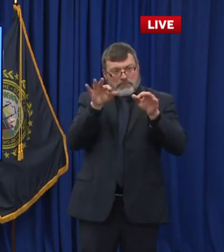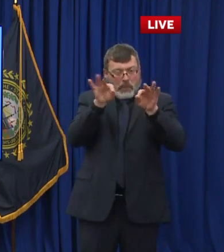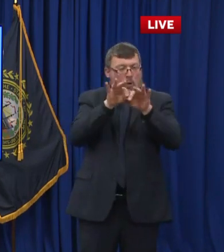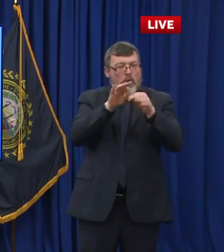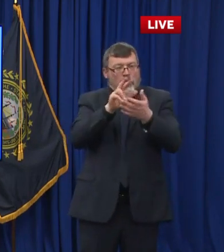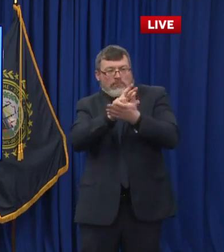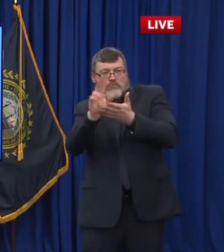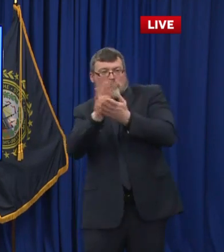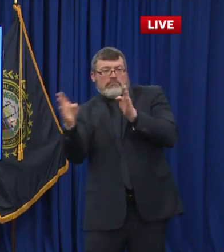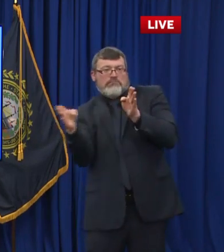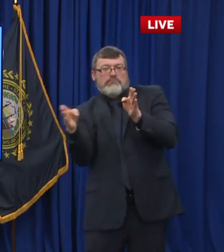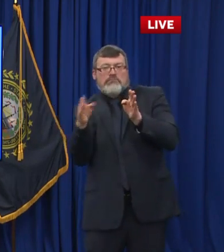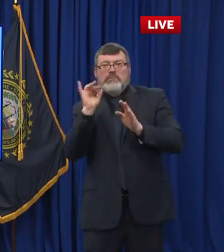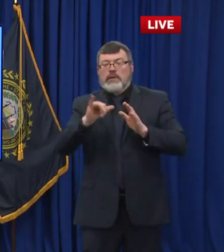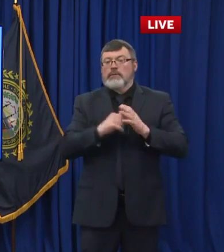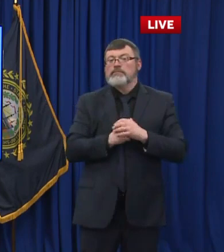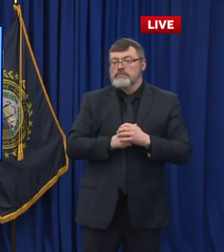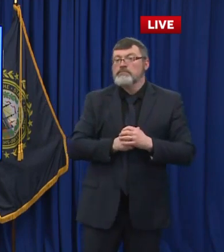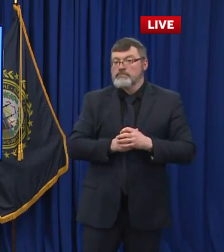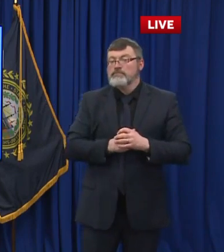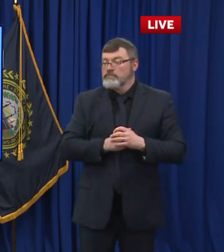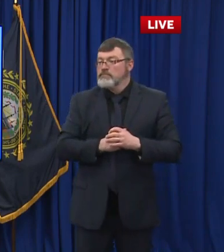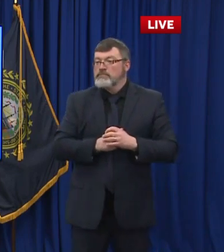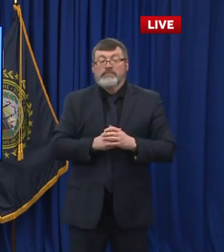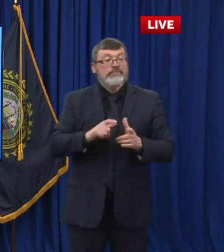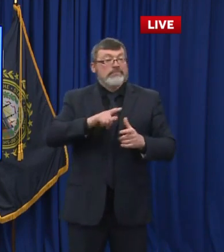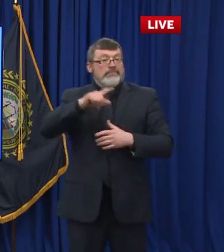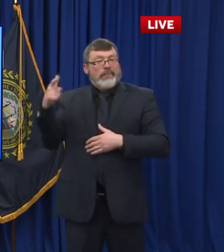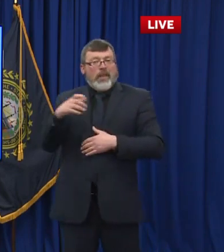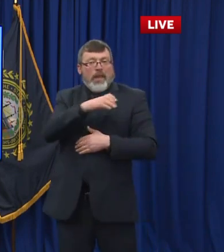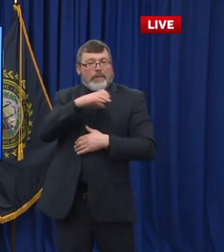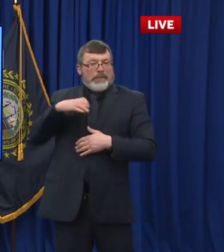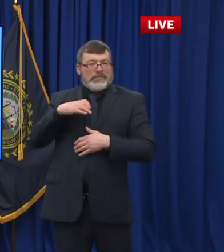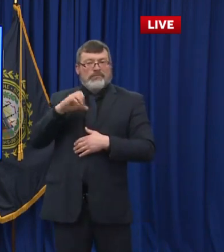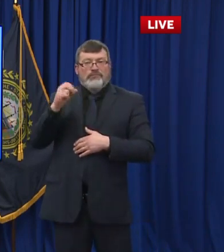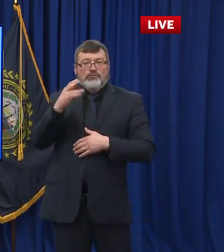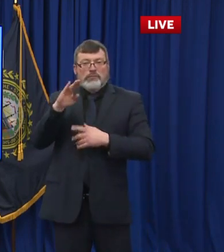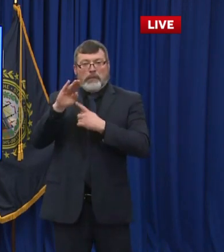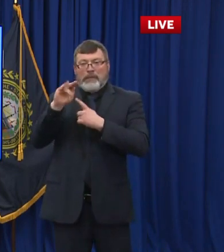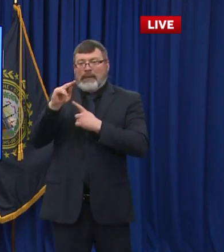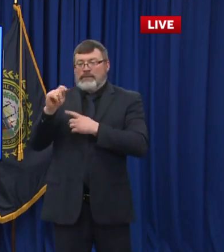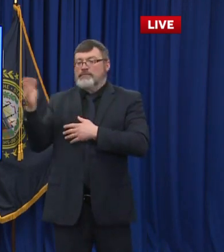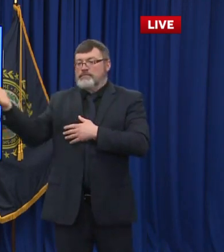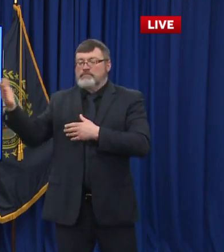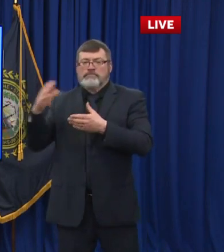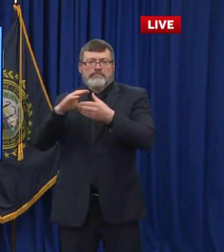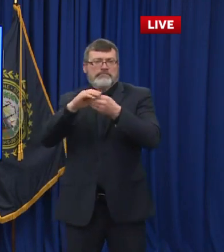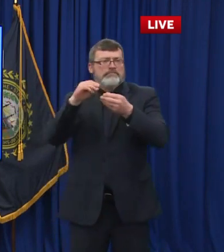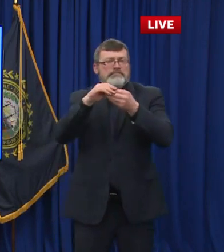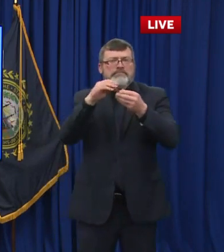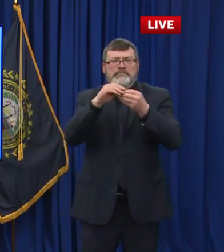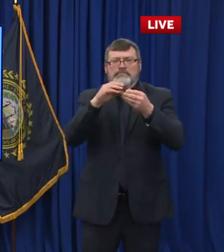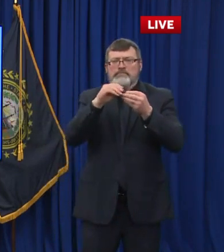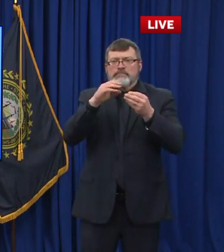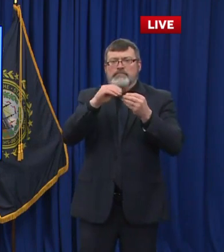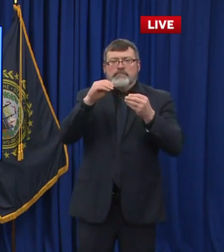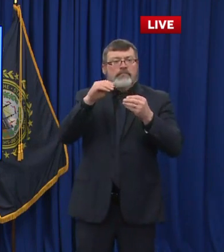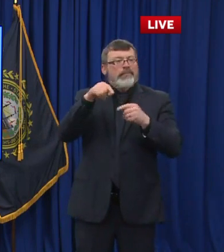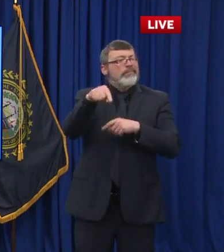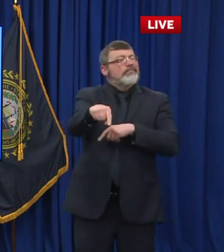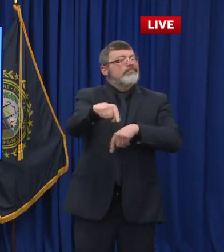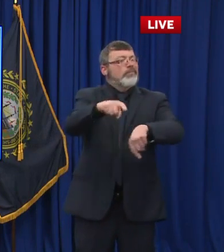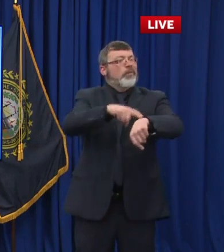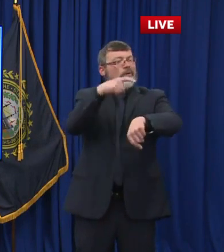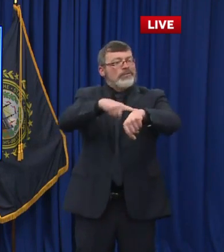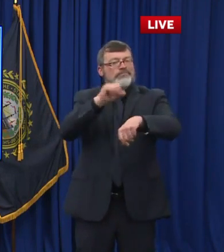Good afternoon. We're going to continue to look at the positive trends in long-term care outbreaks. I am pleased